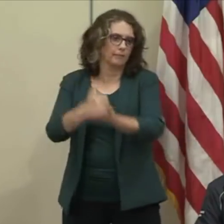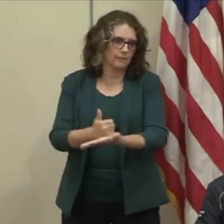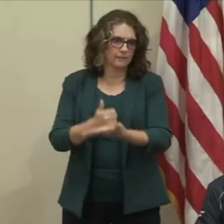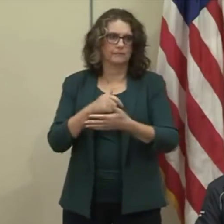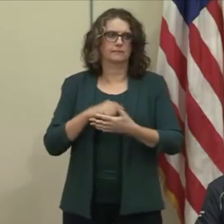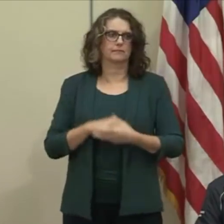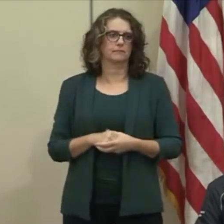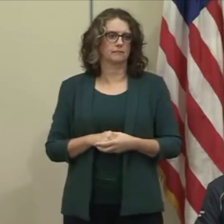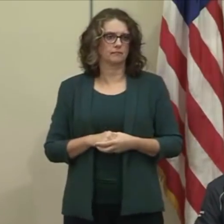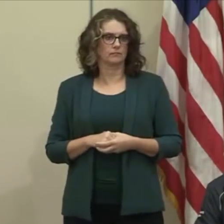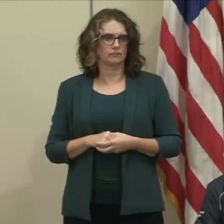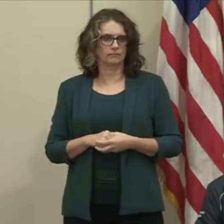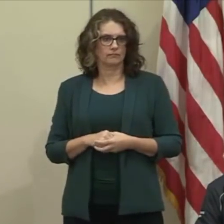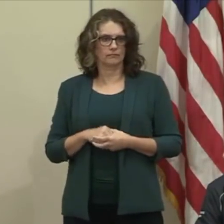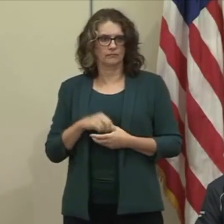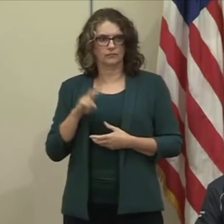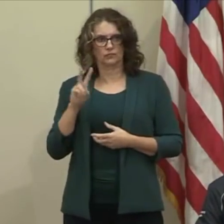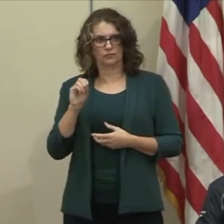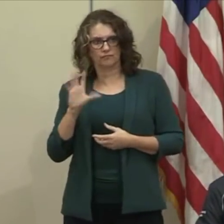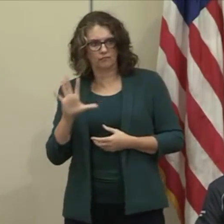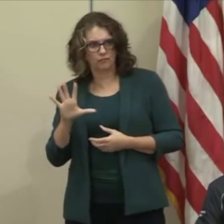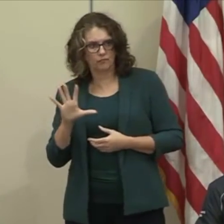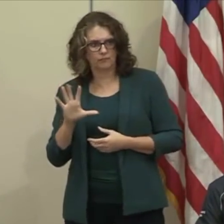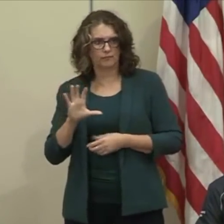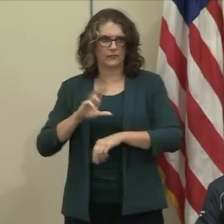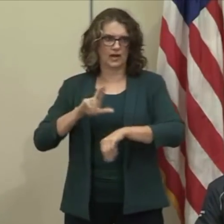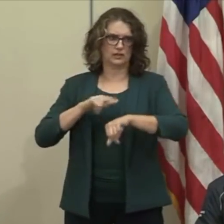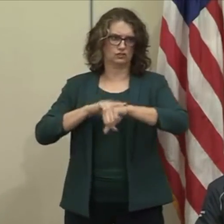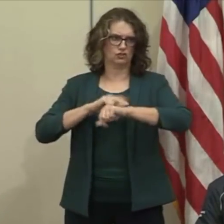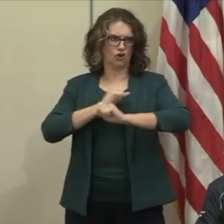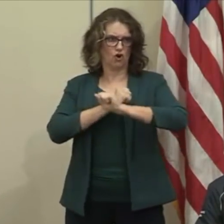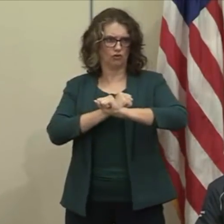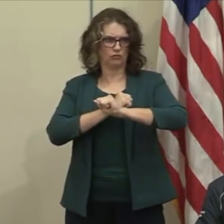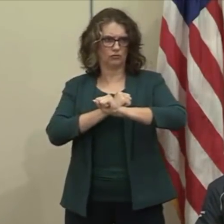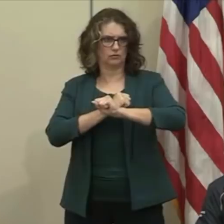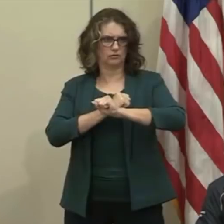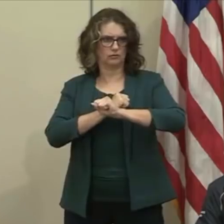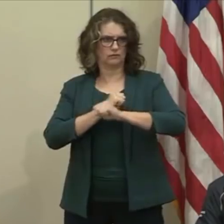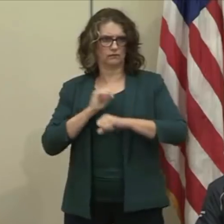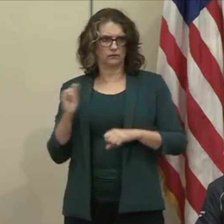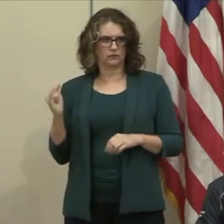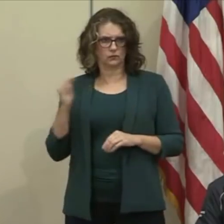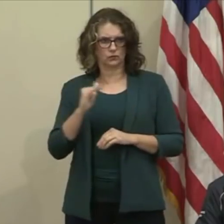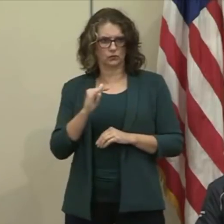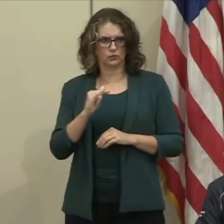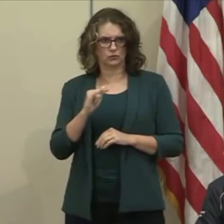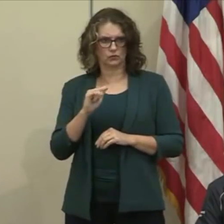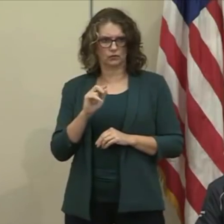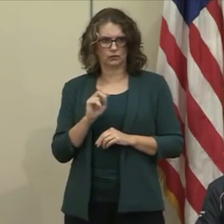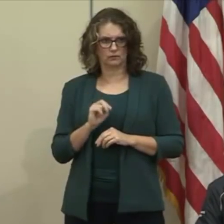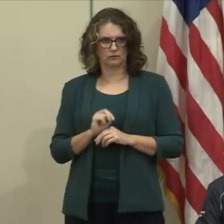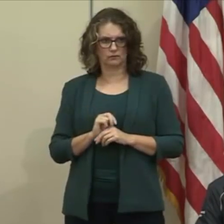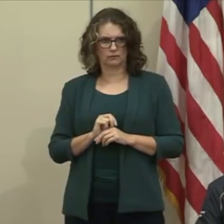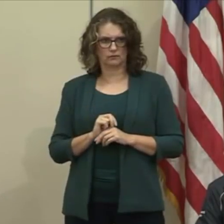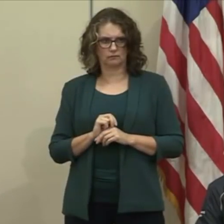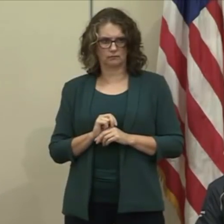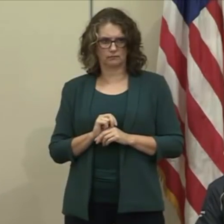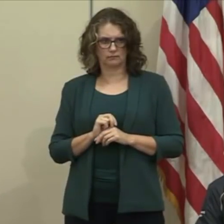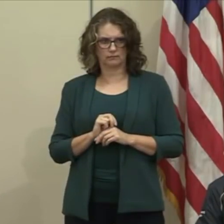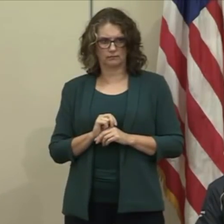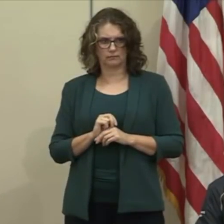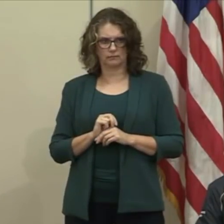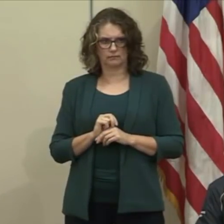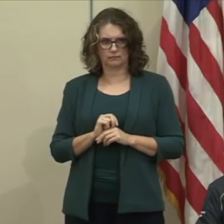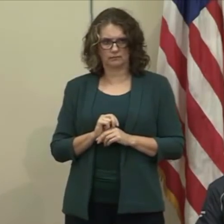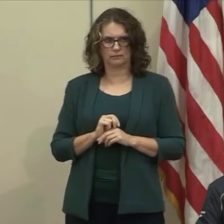In 2005, the Oklahoma National Guard flew over northwestern Oklahoma and dropped hay bales for farmers who